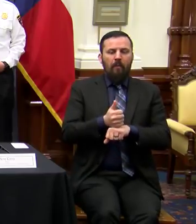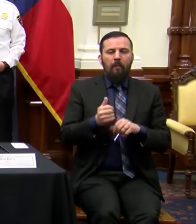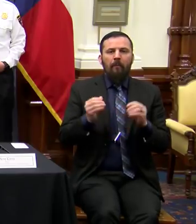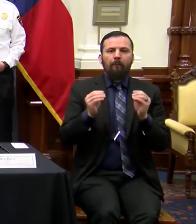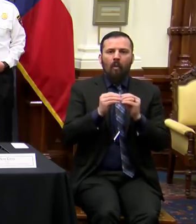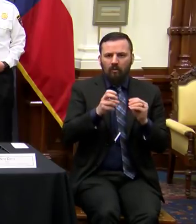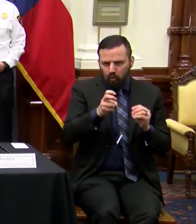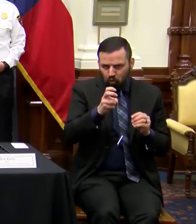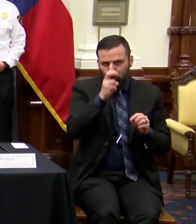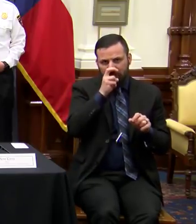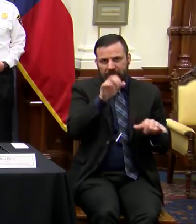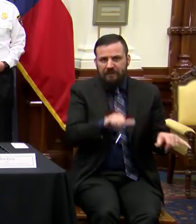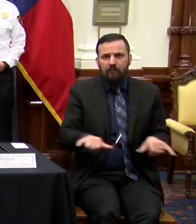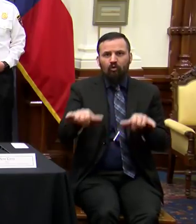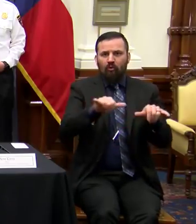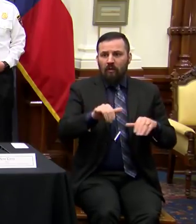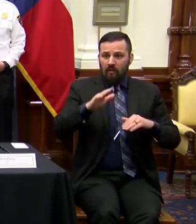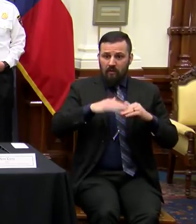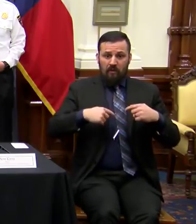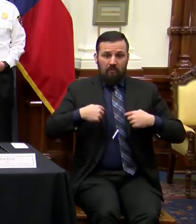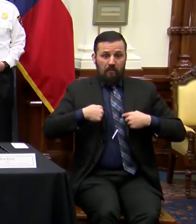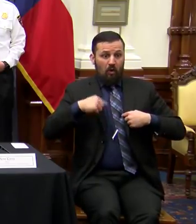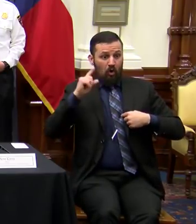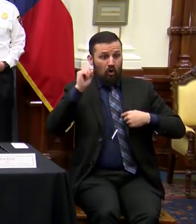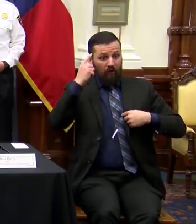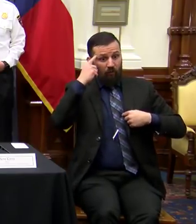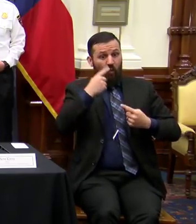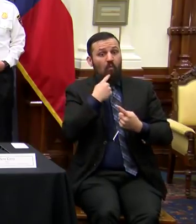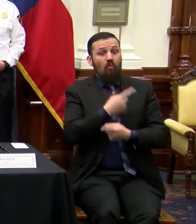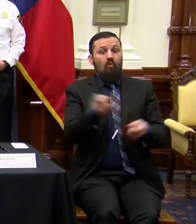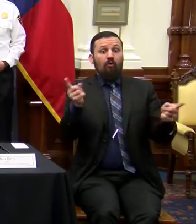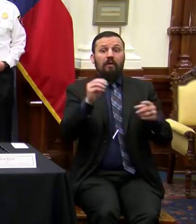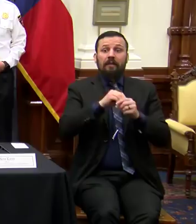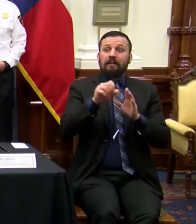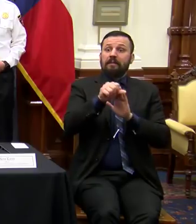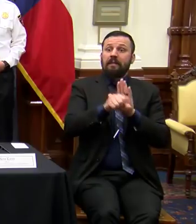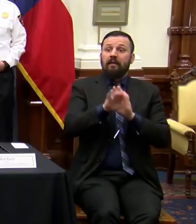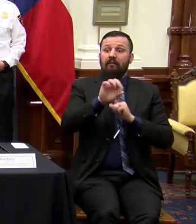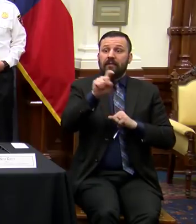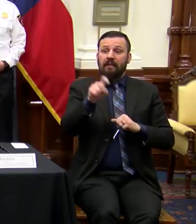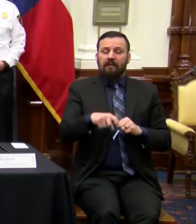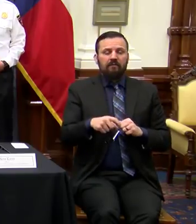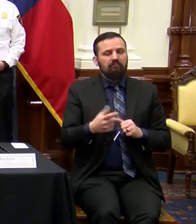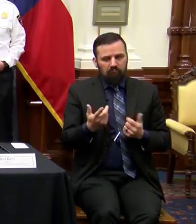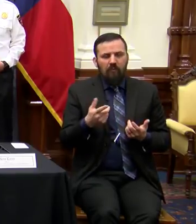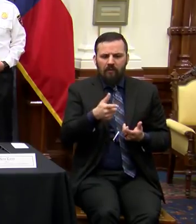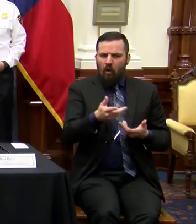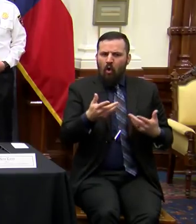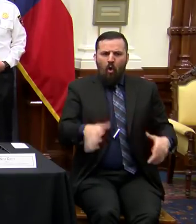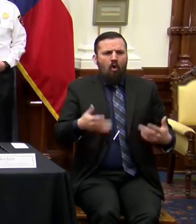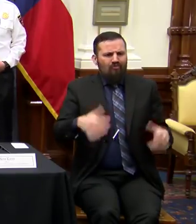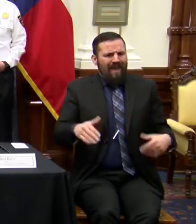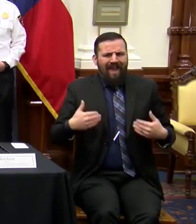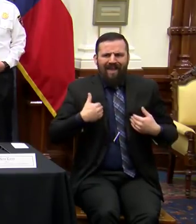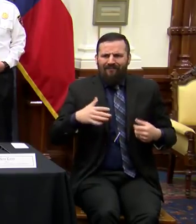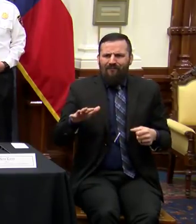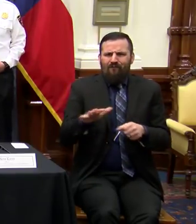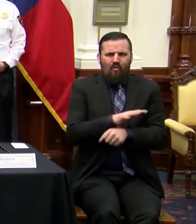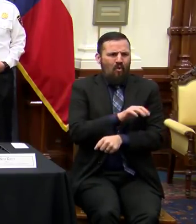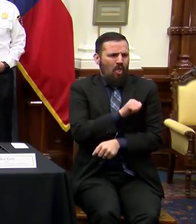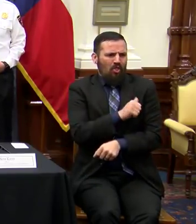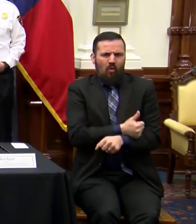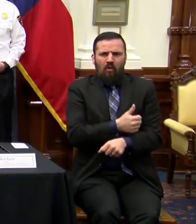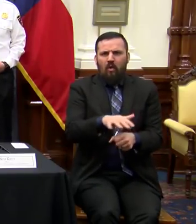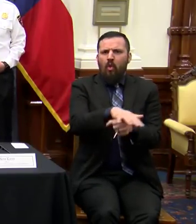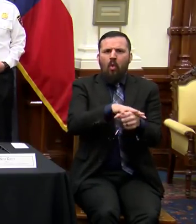strict standards than what I, as governor, have ordered here in the state of Texas. They already have the full authority at the local